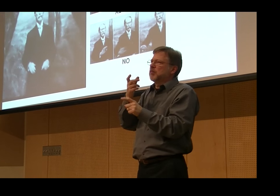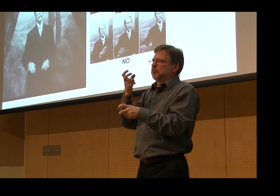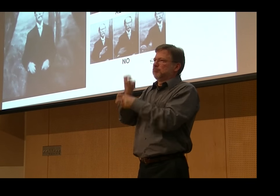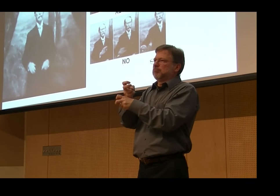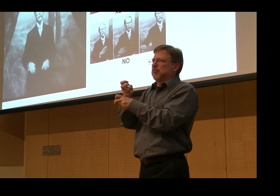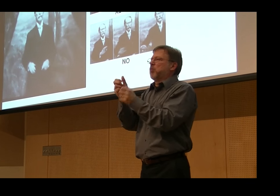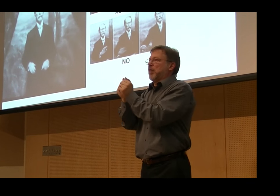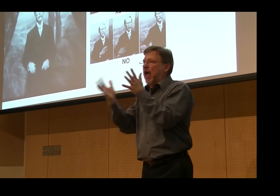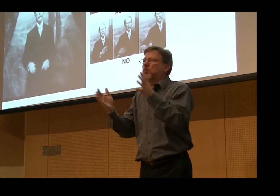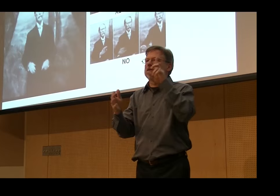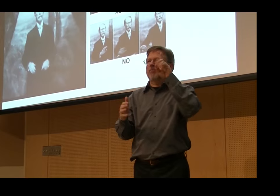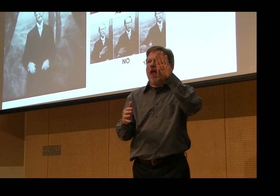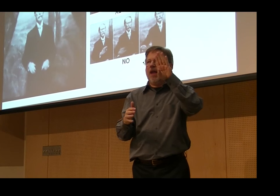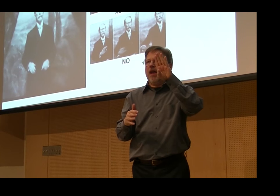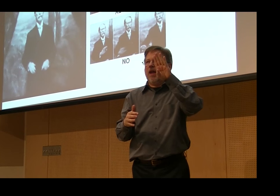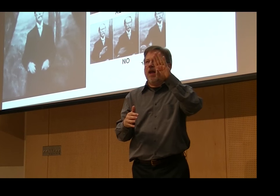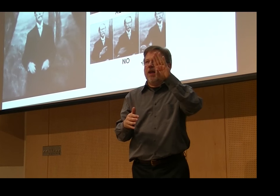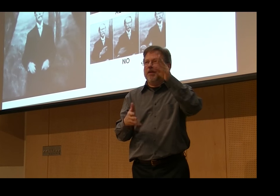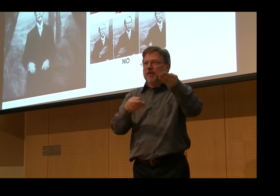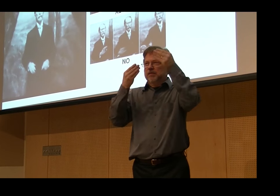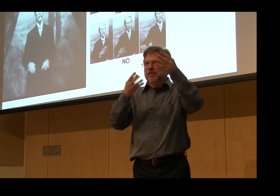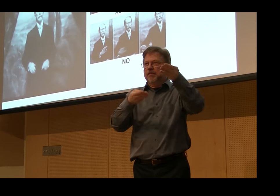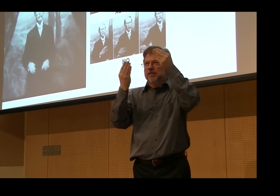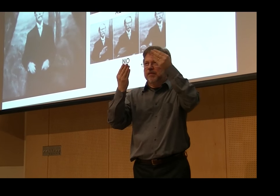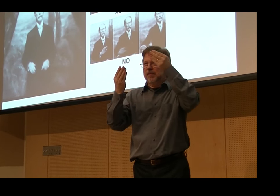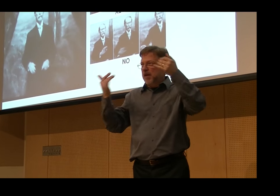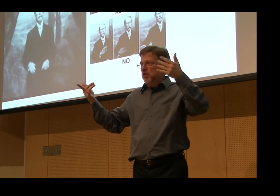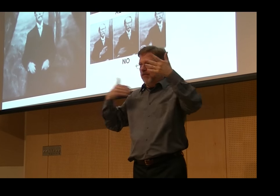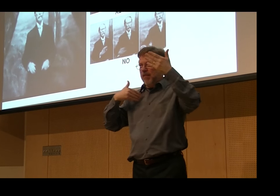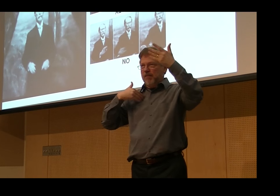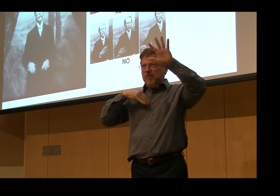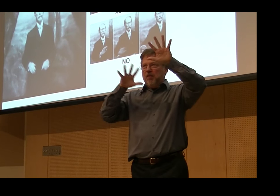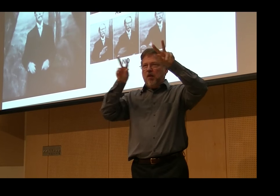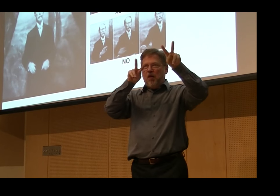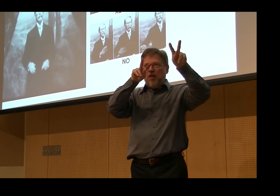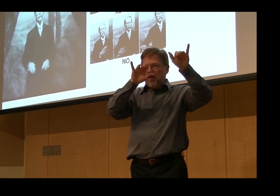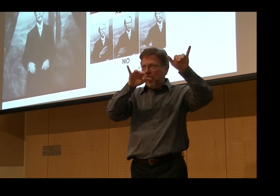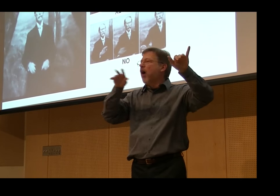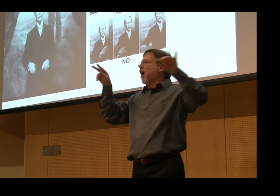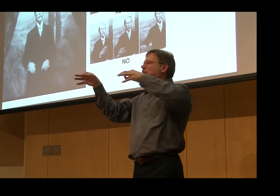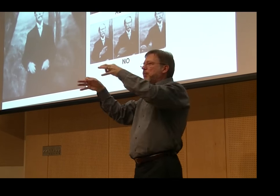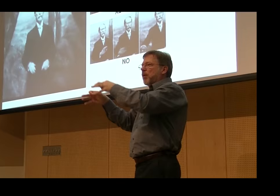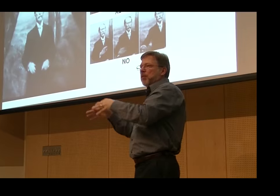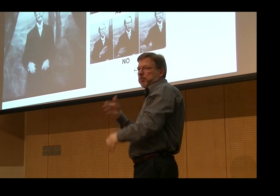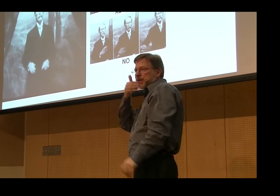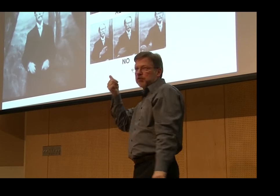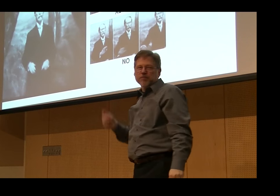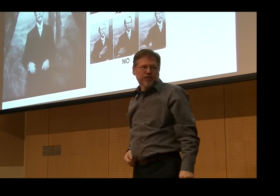-iconic elements that influence it, such as the meta-language and syntactic structure of the language. But we would not have been able to